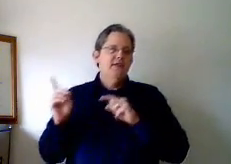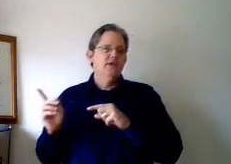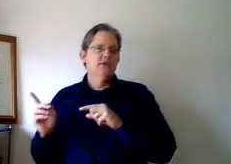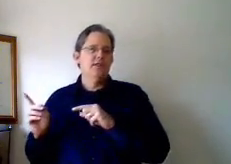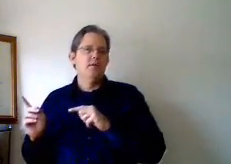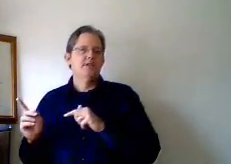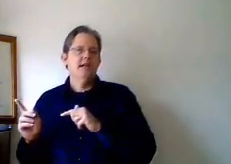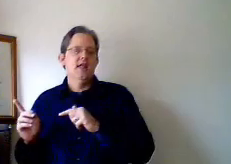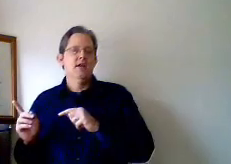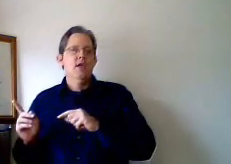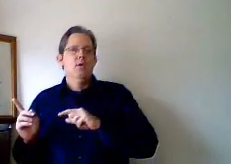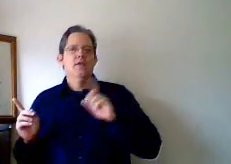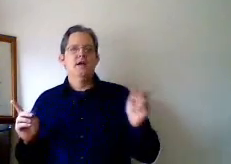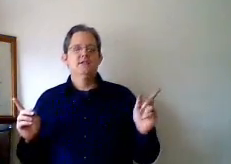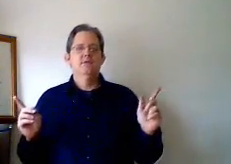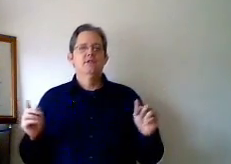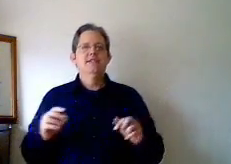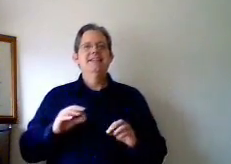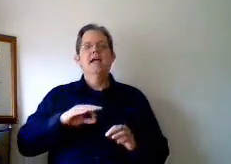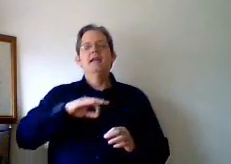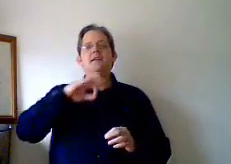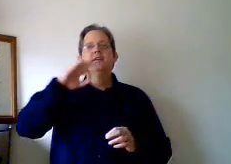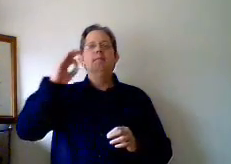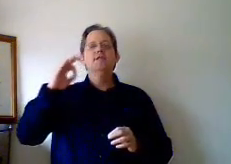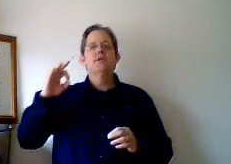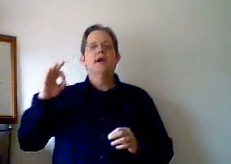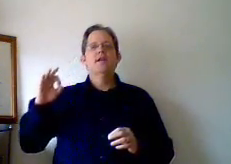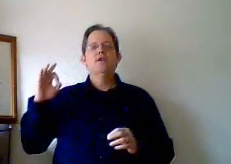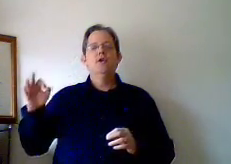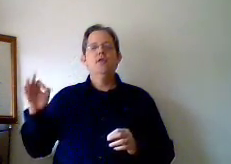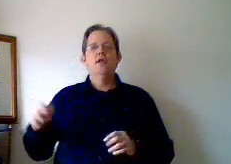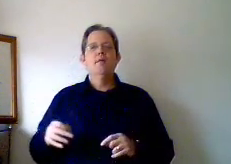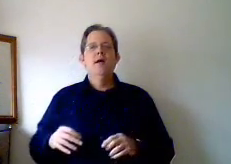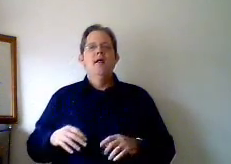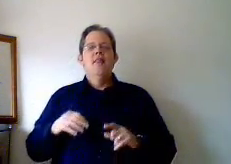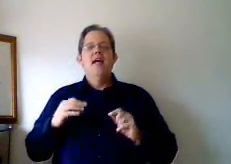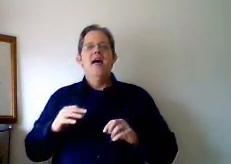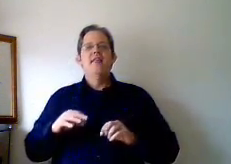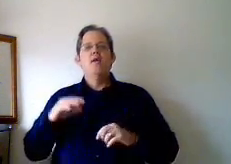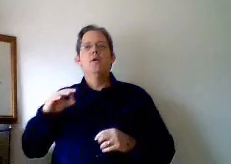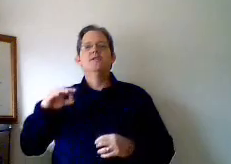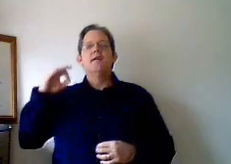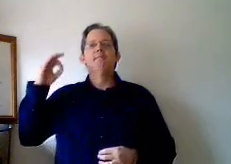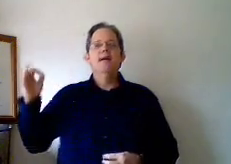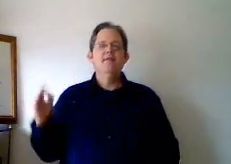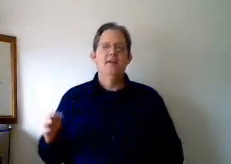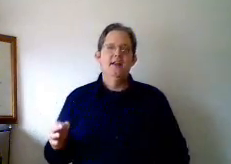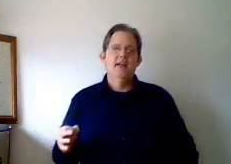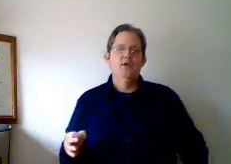features that they were selling with the customer's needs and demonstrated to them that there was a benefit in